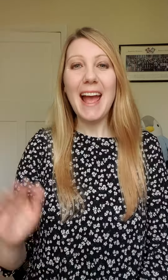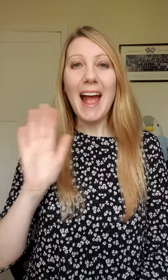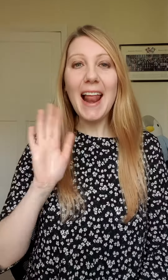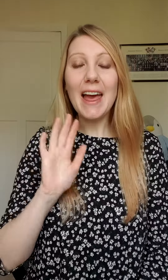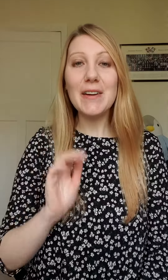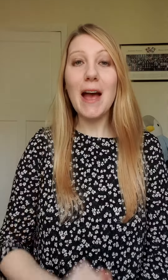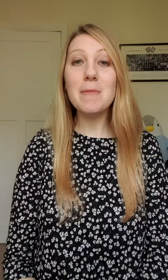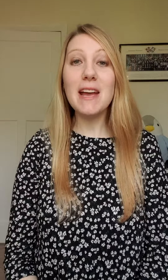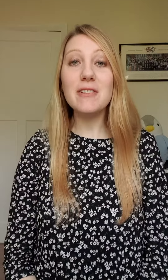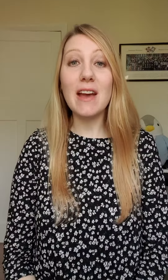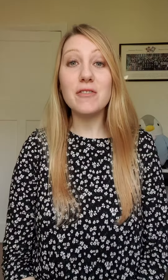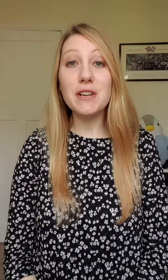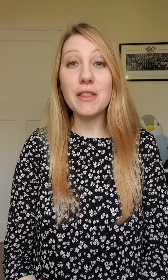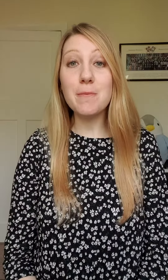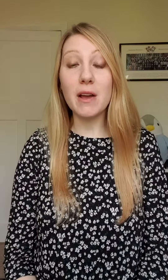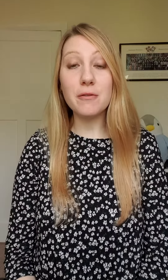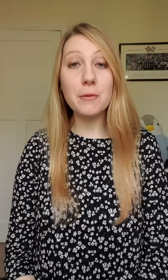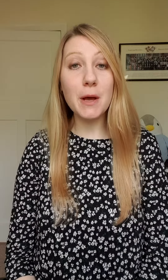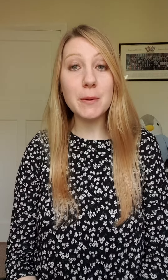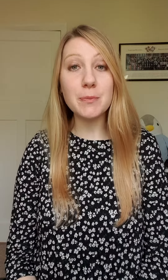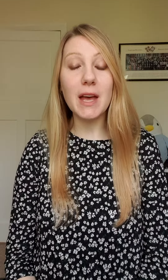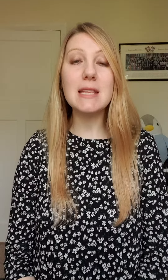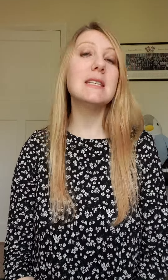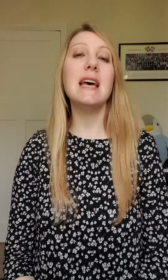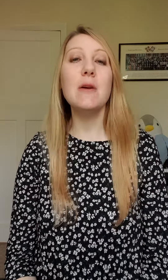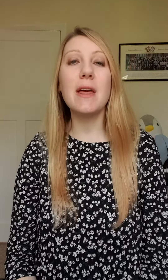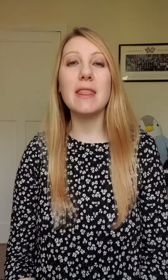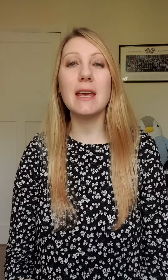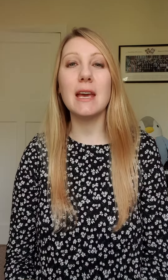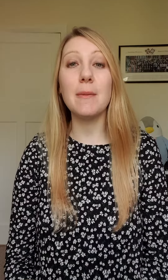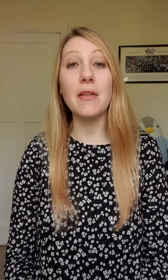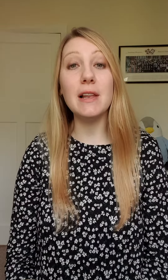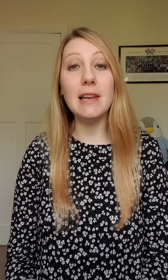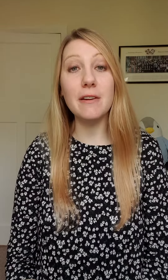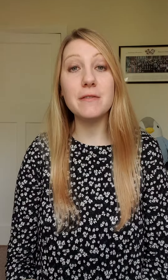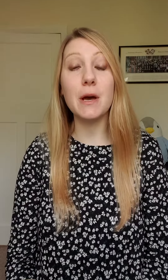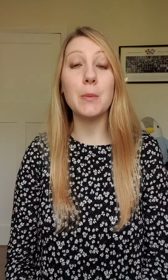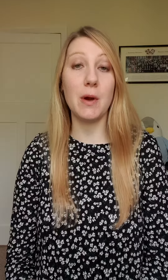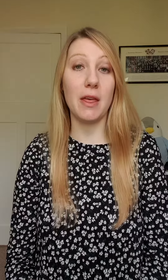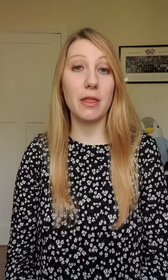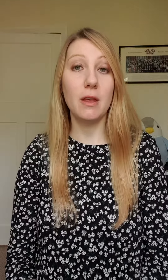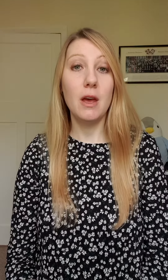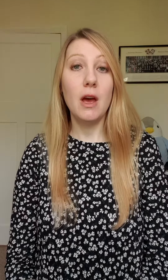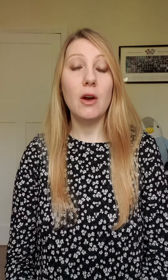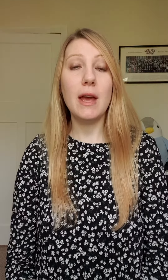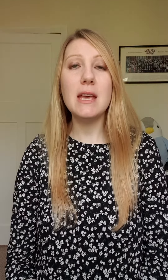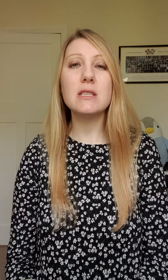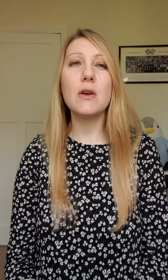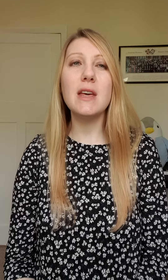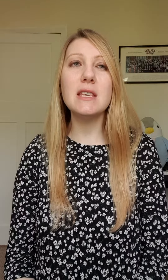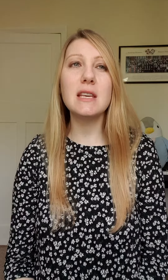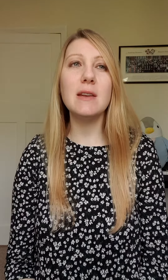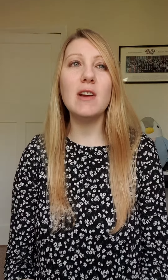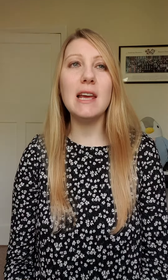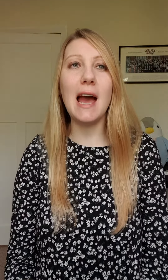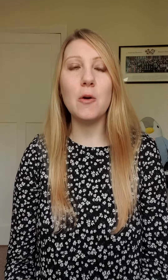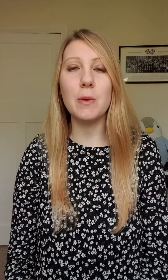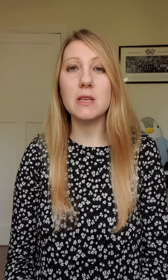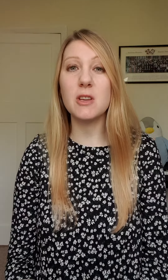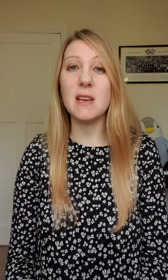Hello, Emma here again for another Mindful Moment and today we're thinking about the lift breath. Okay, so this can really help us because it